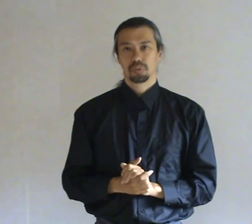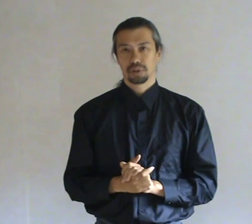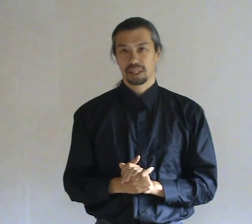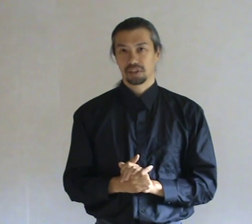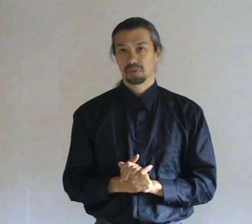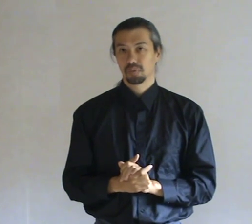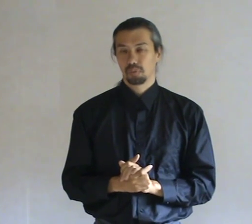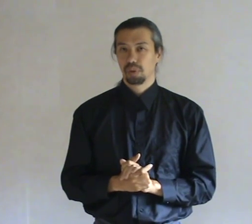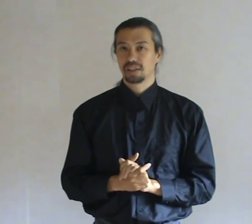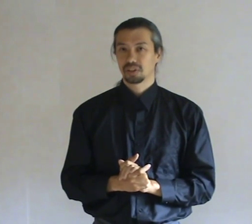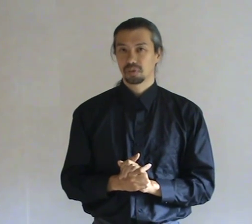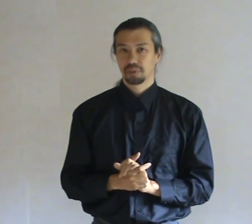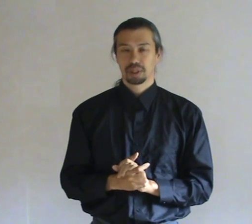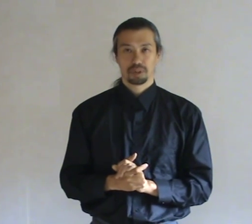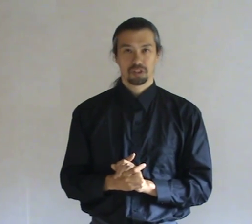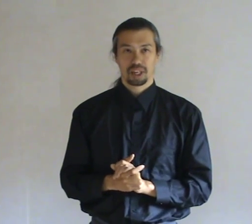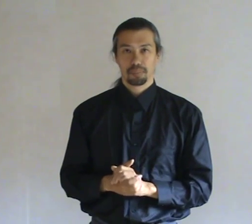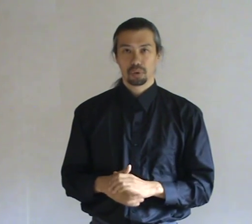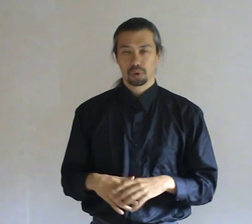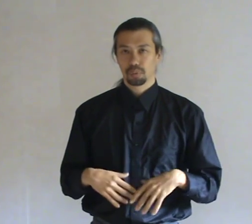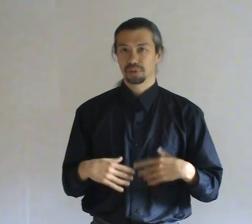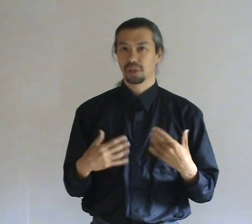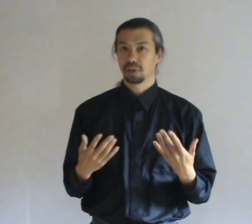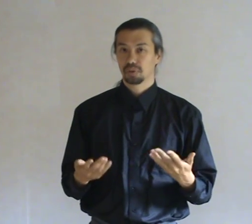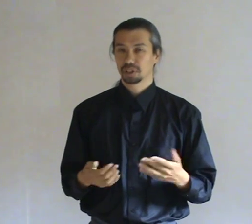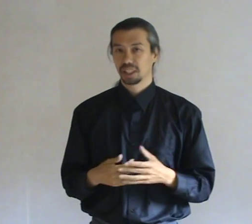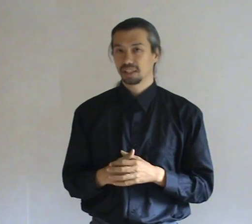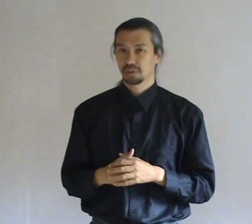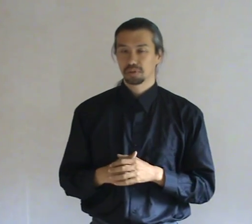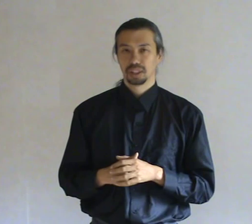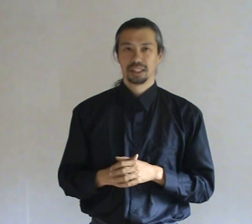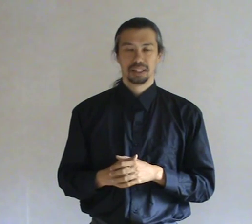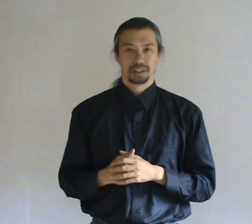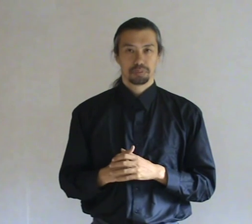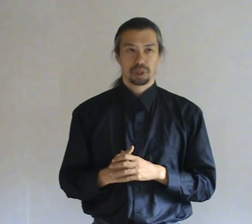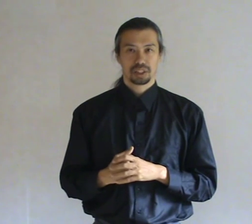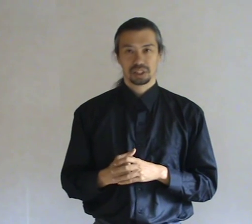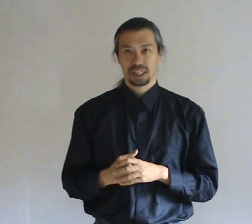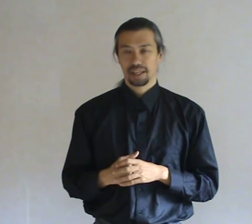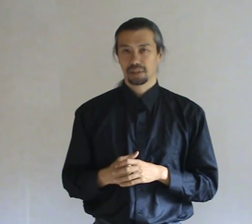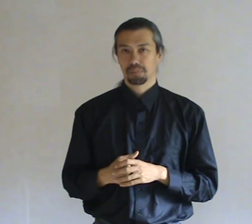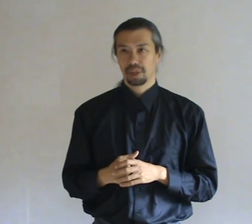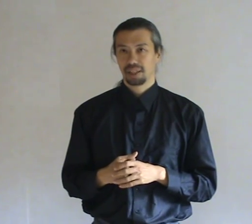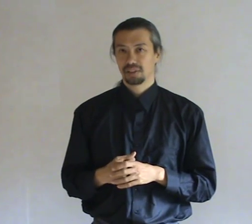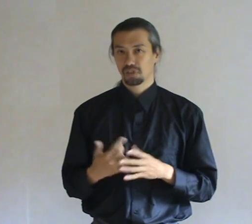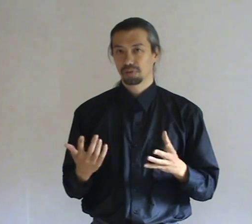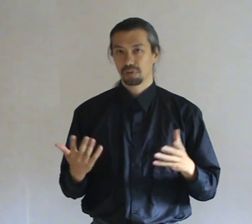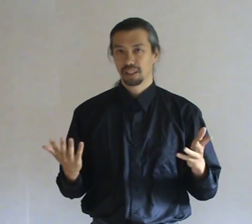will get weakened, will become unstable or will go into a state of depression, anger, pain, suffering